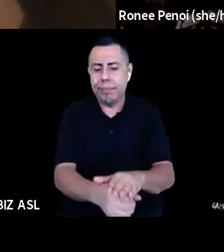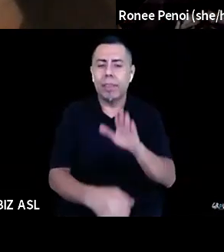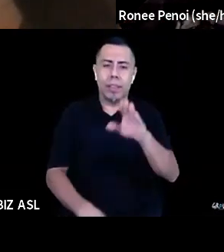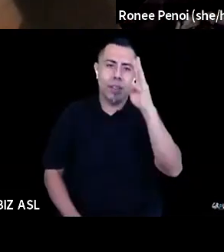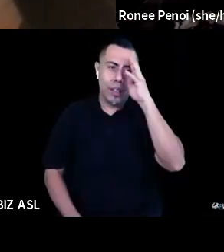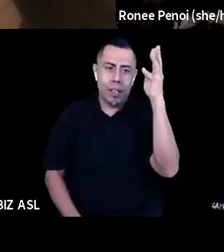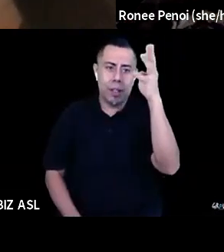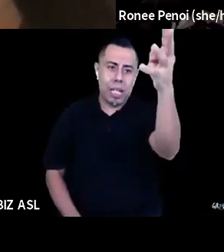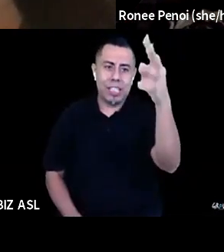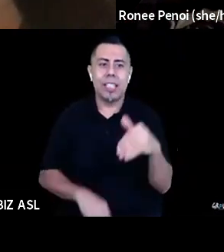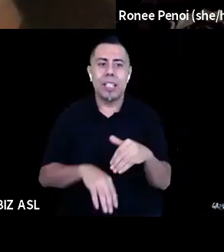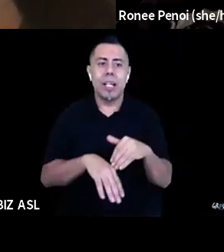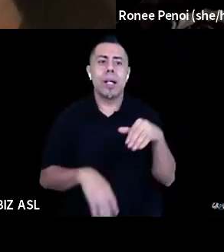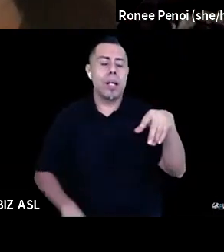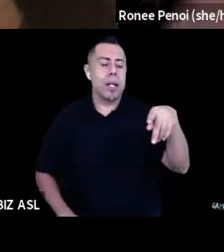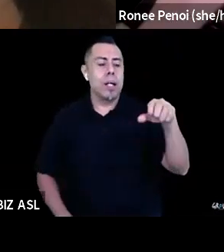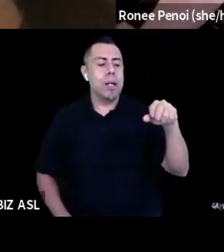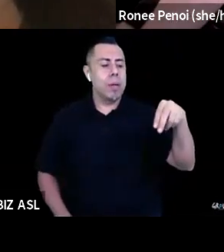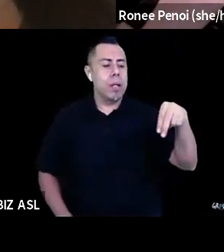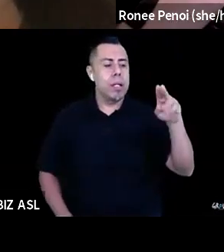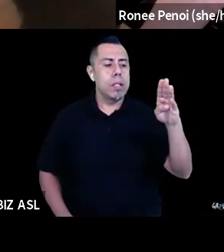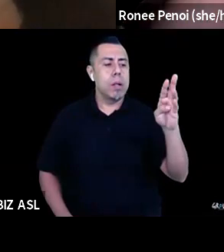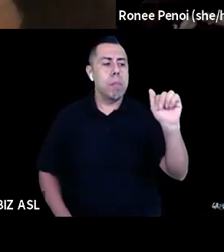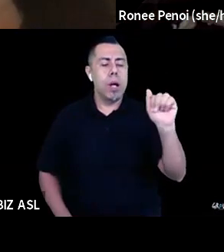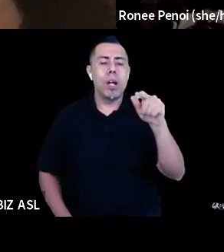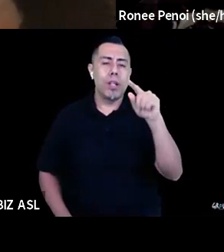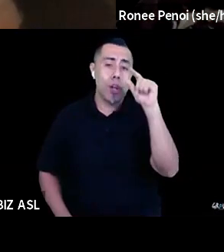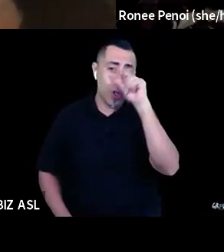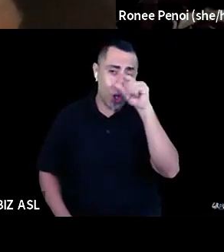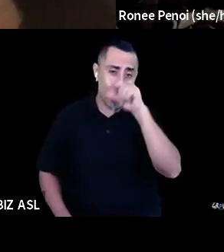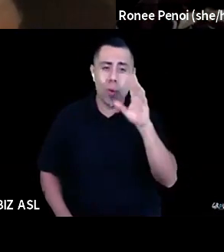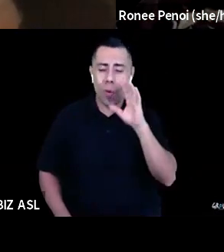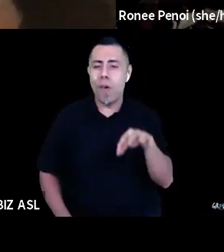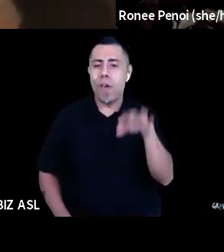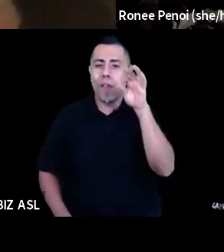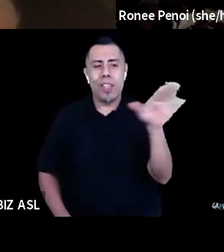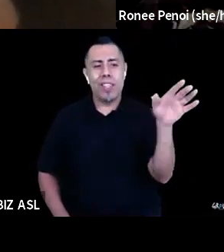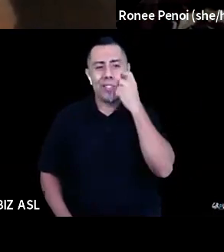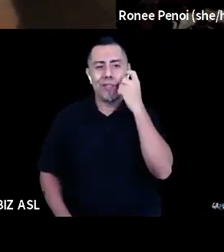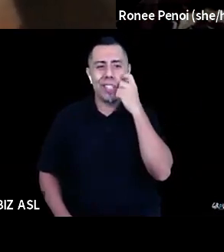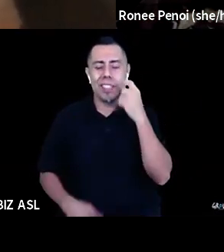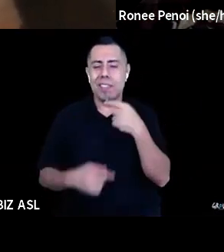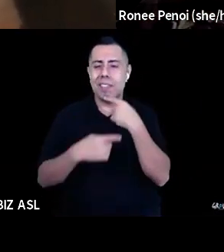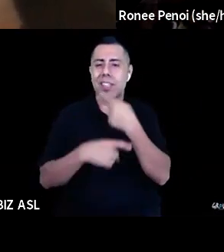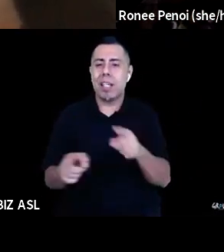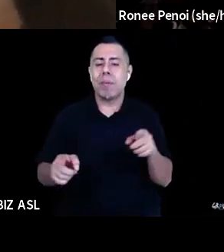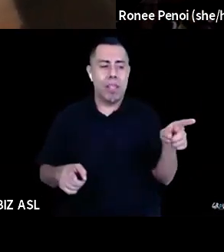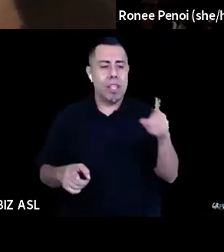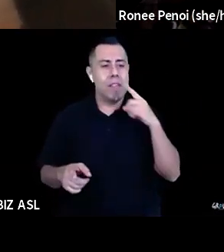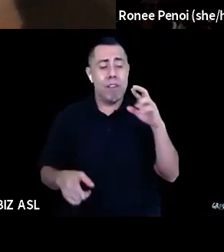you'll find their recent announcement that they've, that they're like radically re-envisioning what they think their company does. So